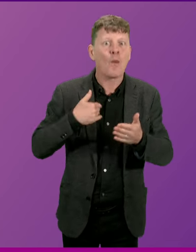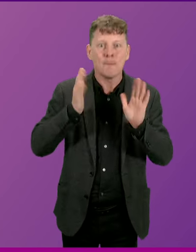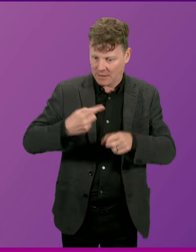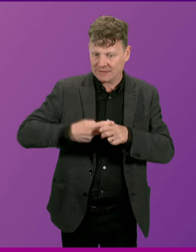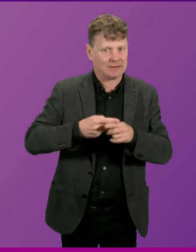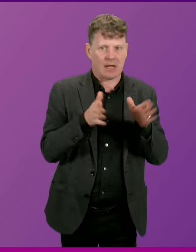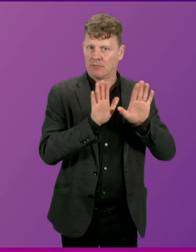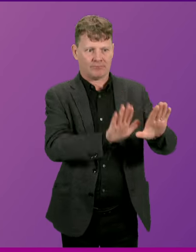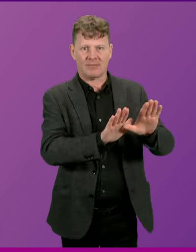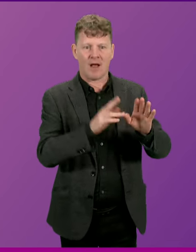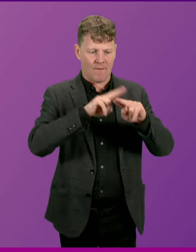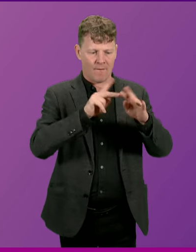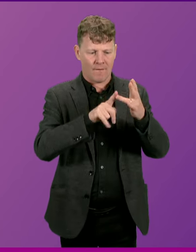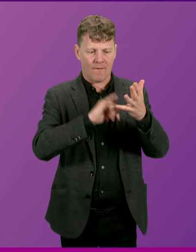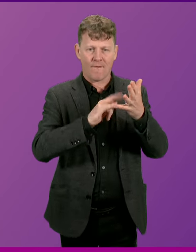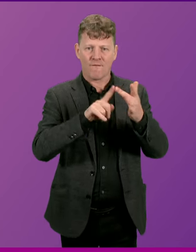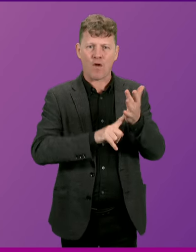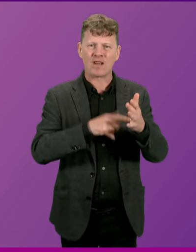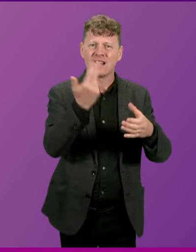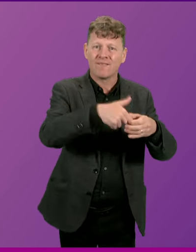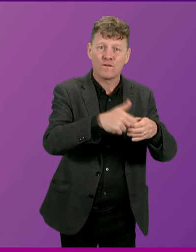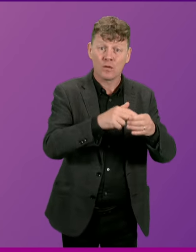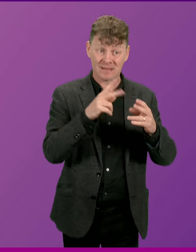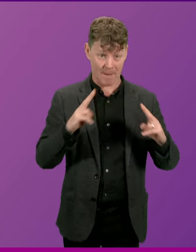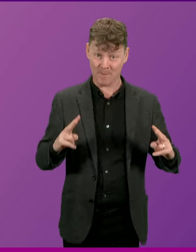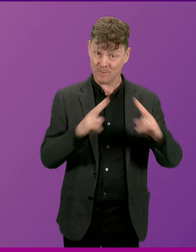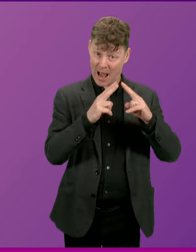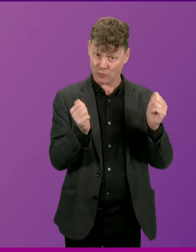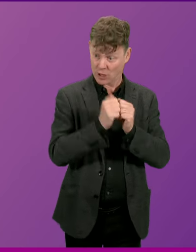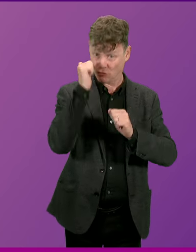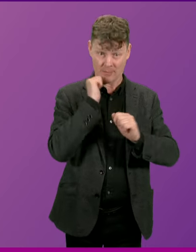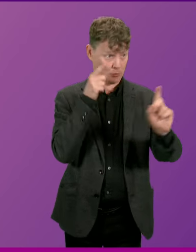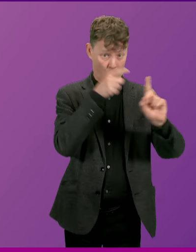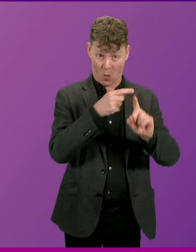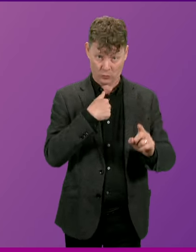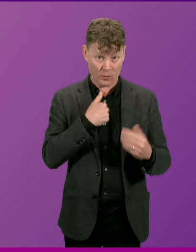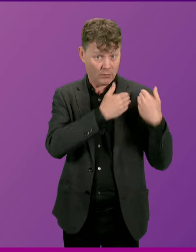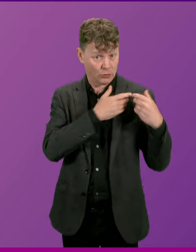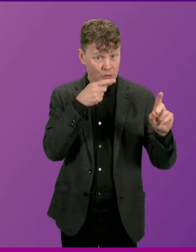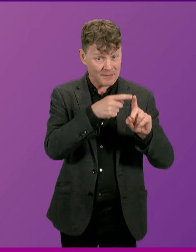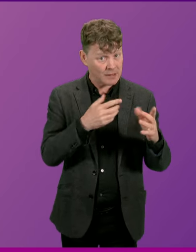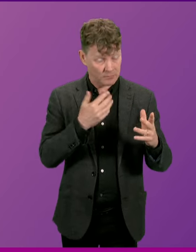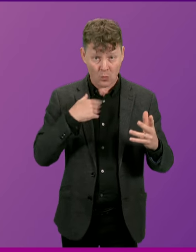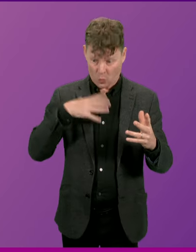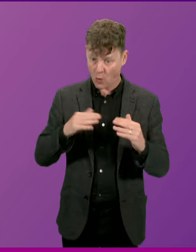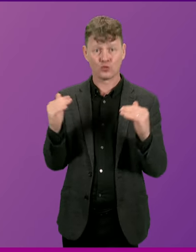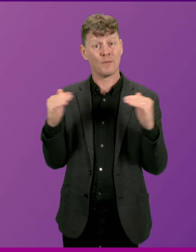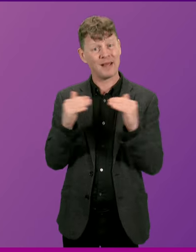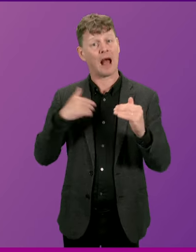to transition away from fossil fuels globally if the Paris Agreement climate goals are to be met. And our focus is on meeting our energy